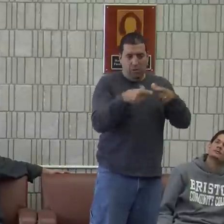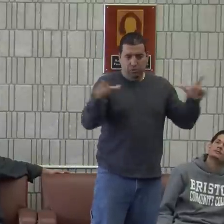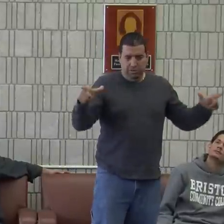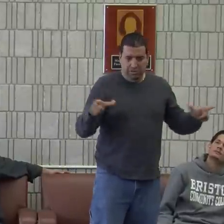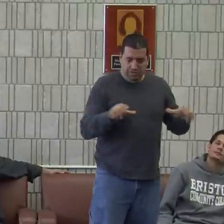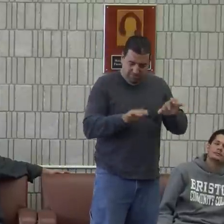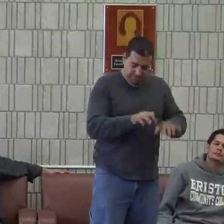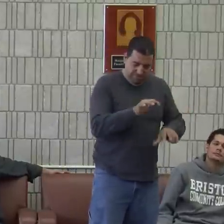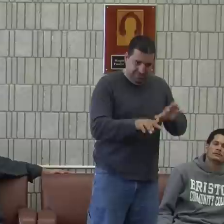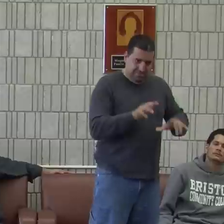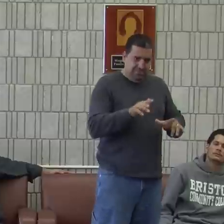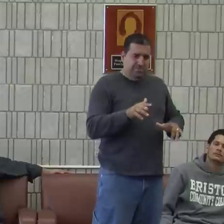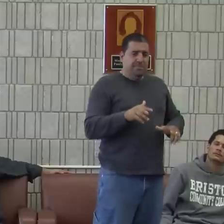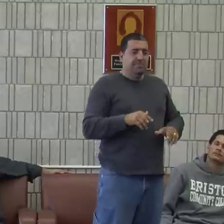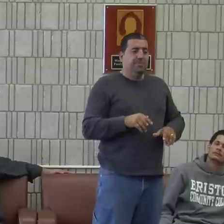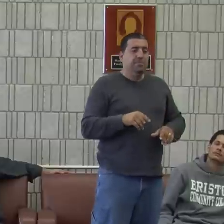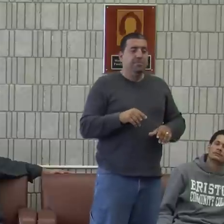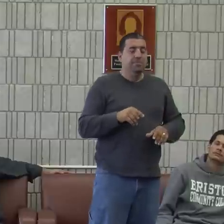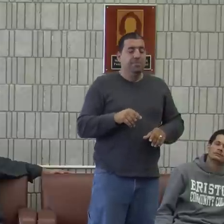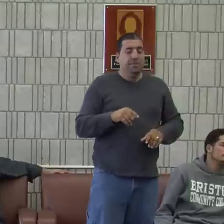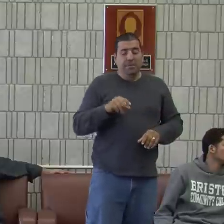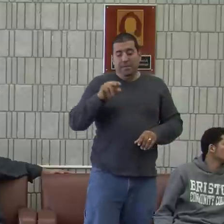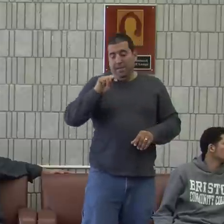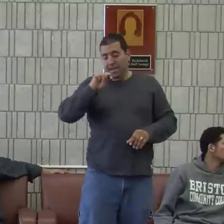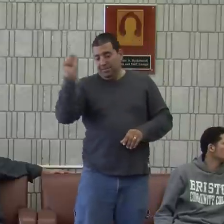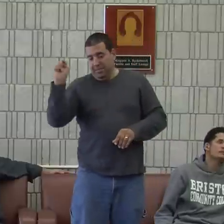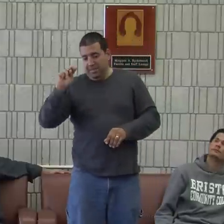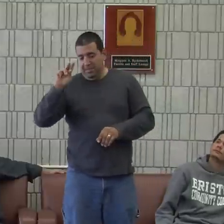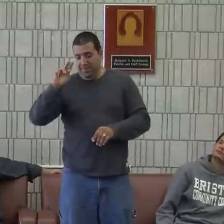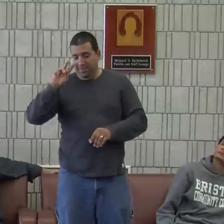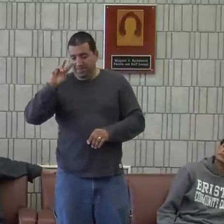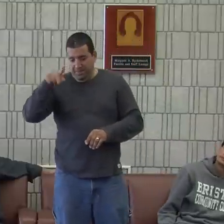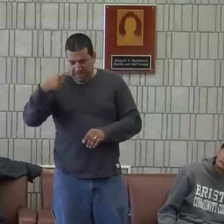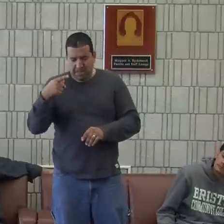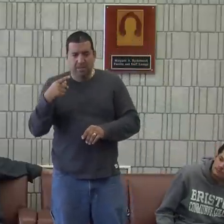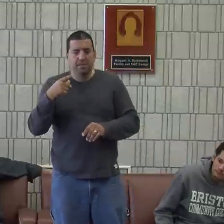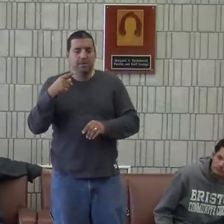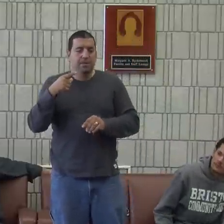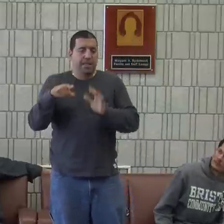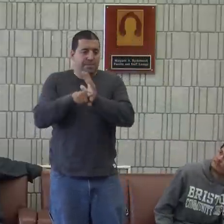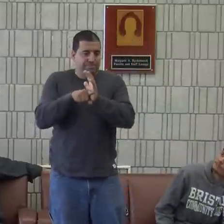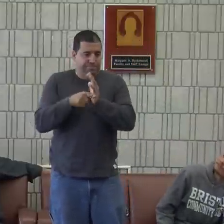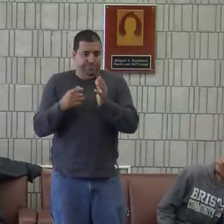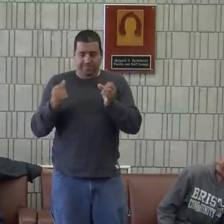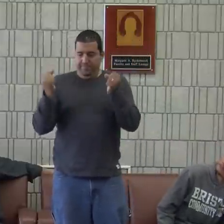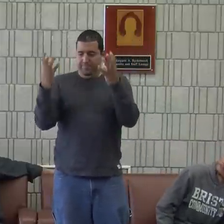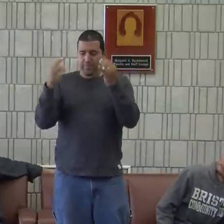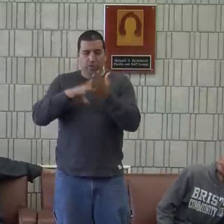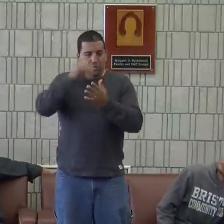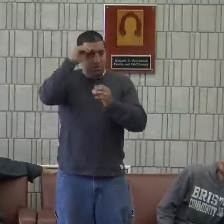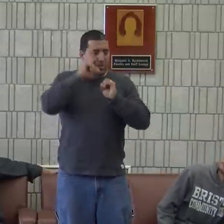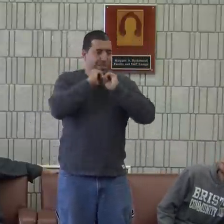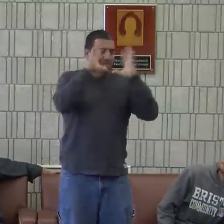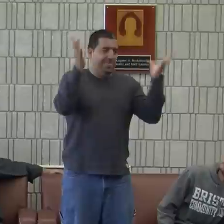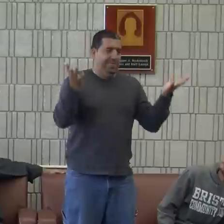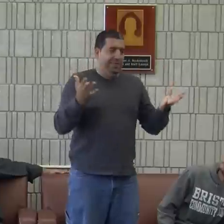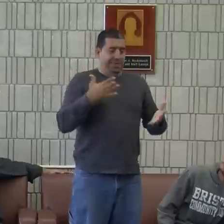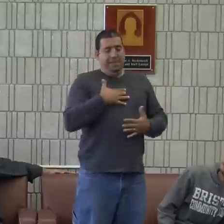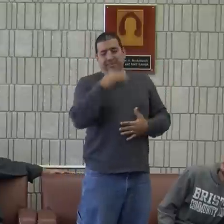it helped with the English language. Now, with the video phone, the negative is you're signing and you're